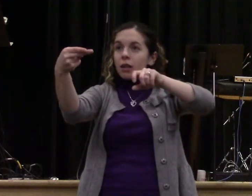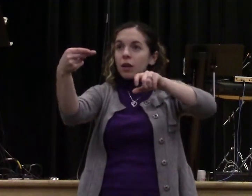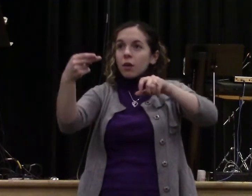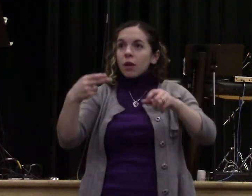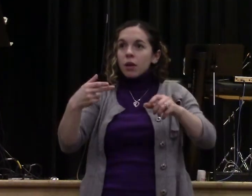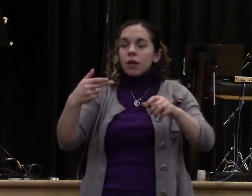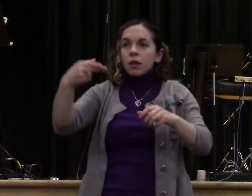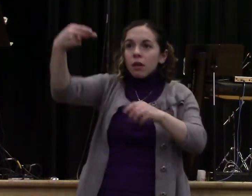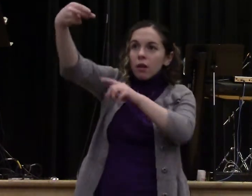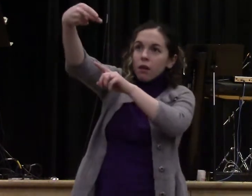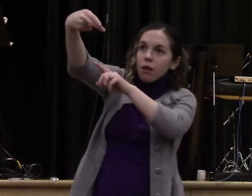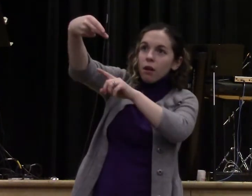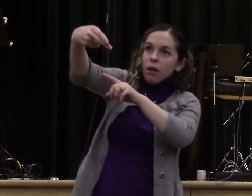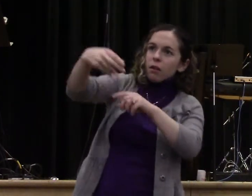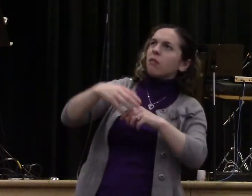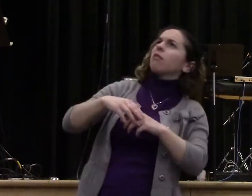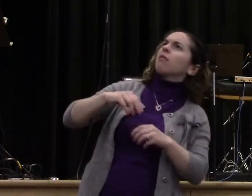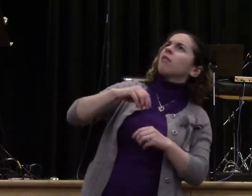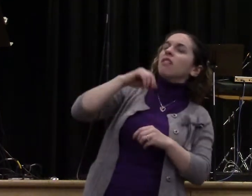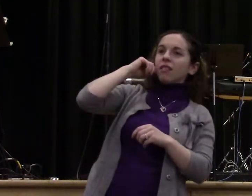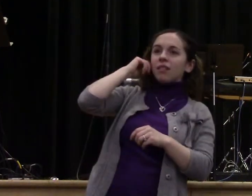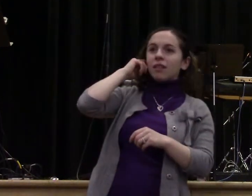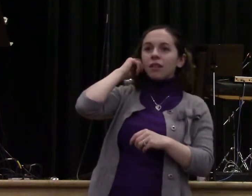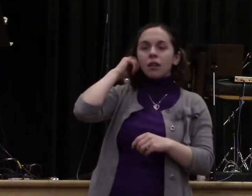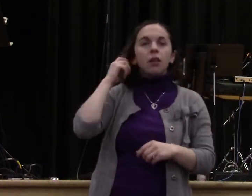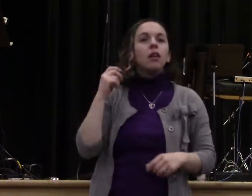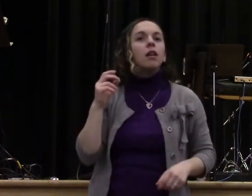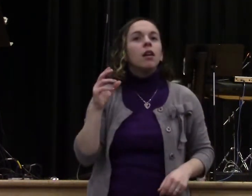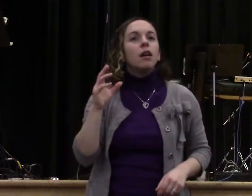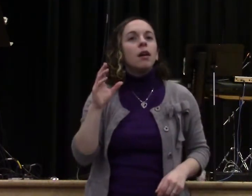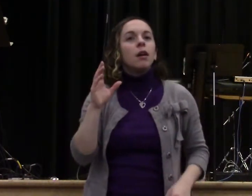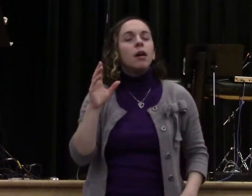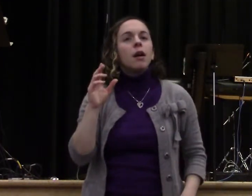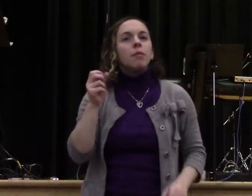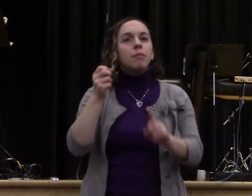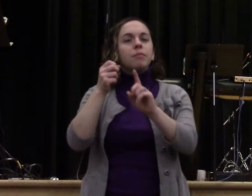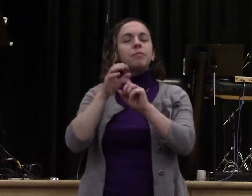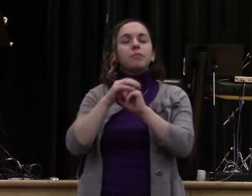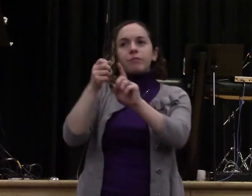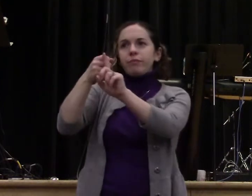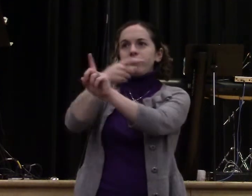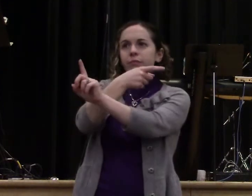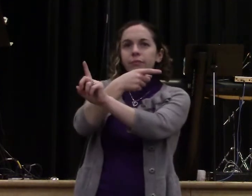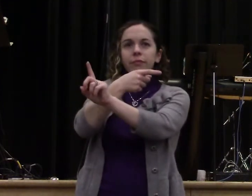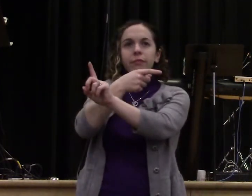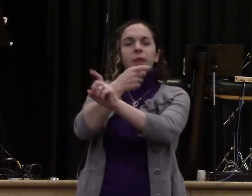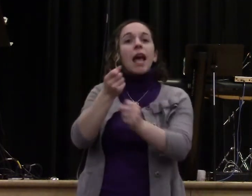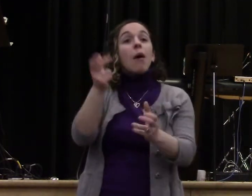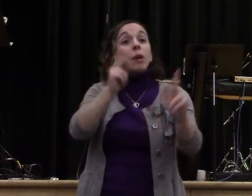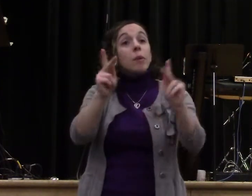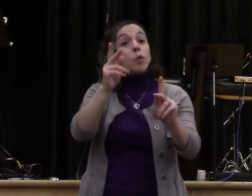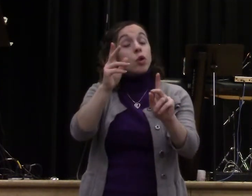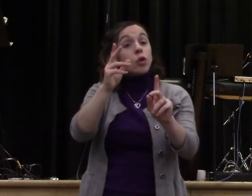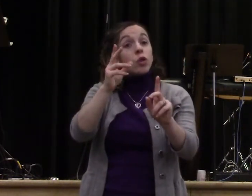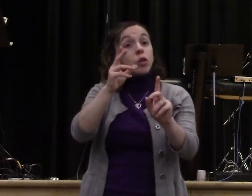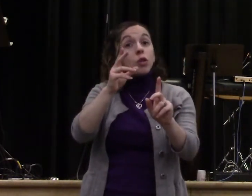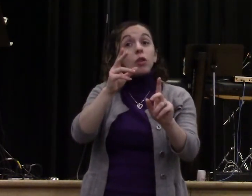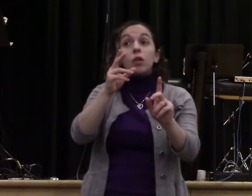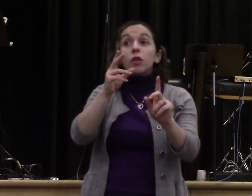going to love the good, the bad, and the ugly. How many people know that people that have chronic illnesses don't always have